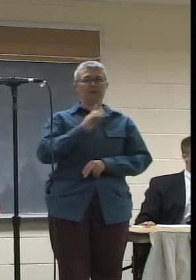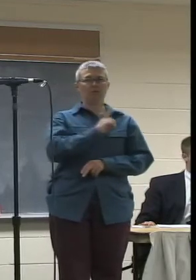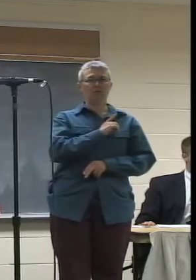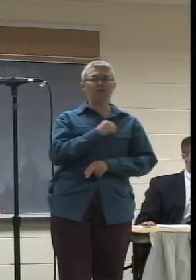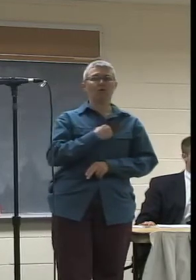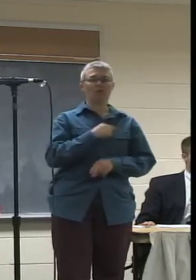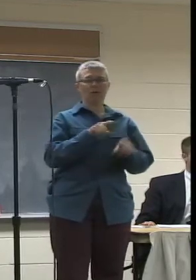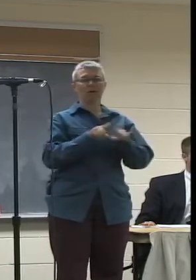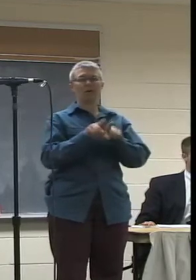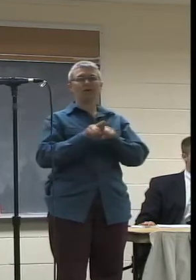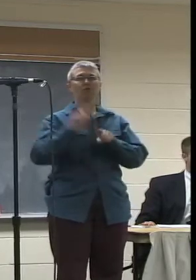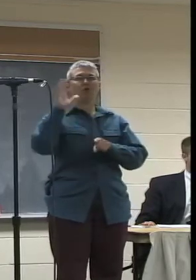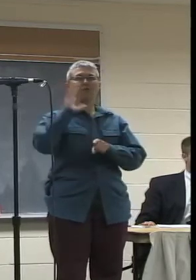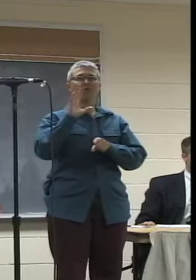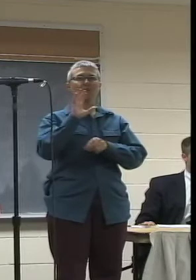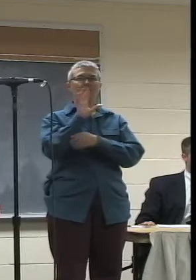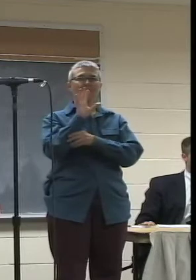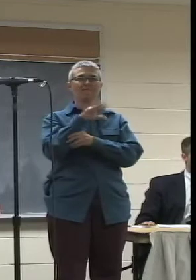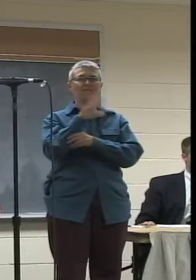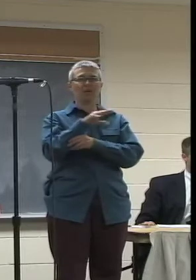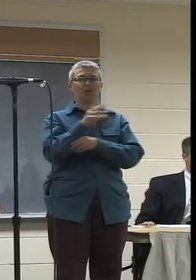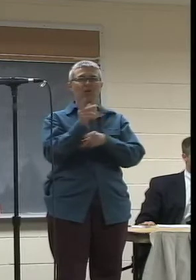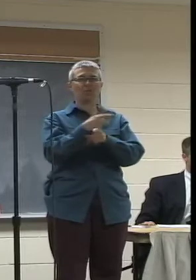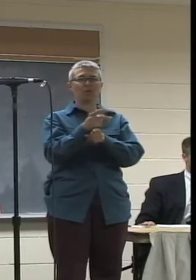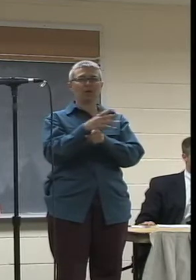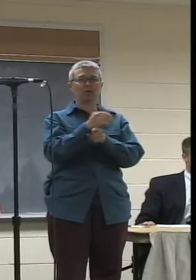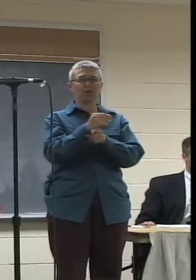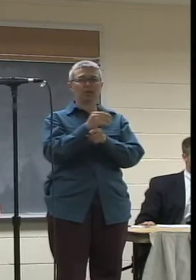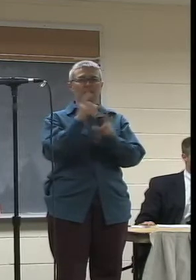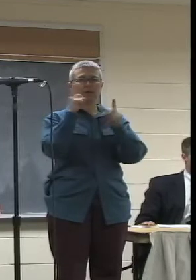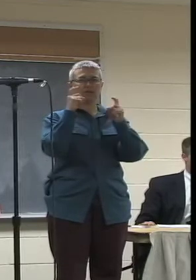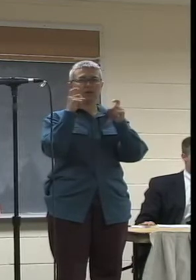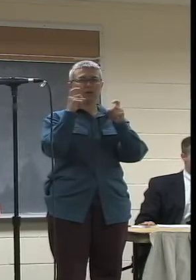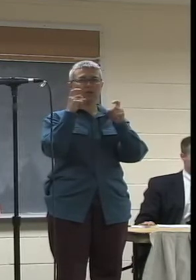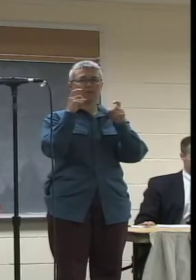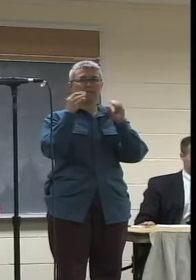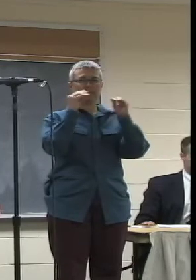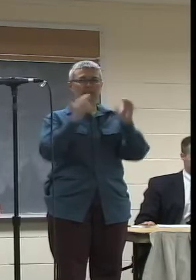former video production and photography teacher at Northampton High School.